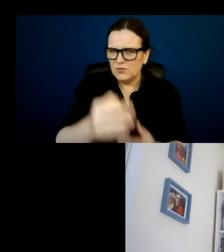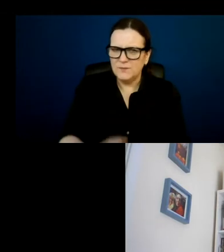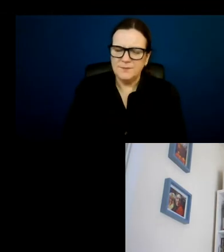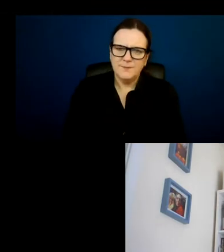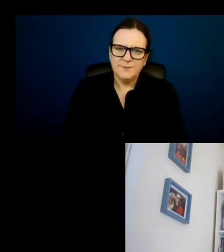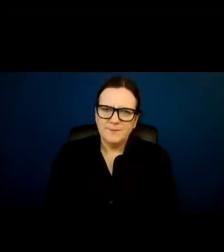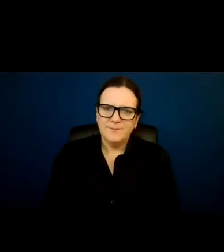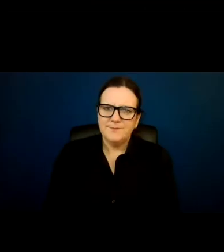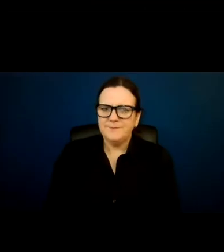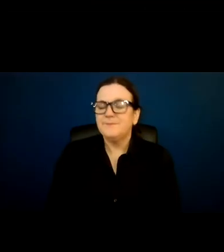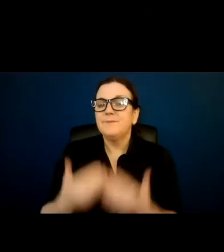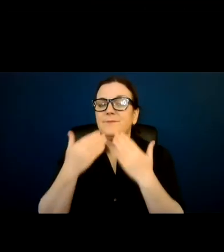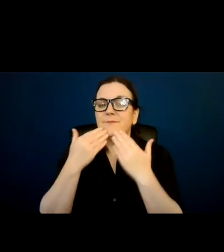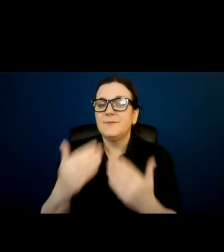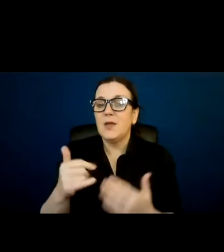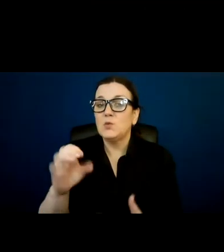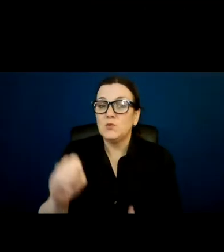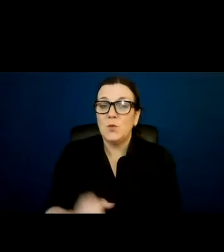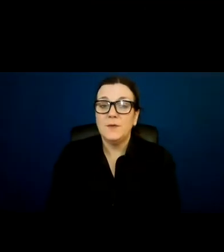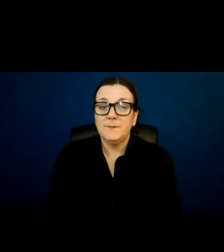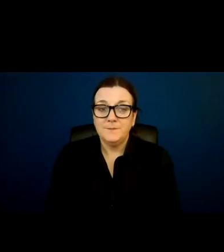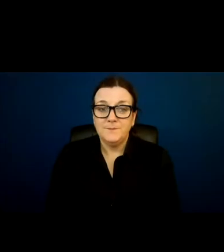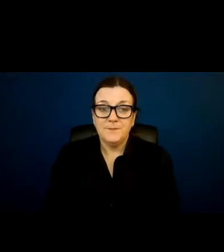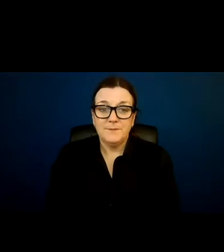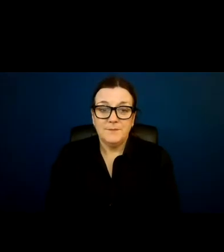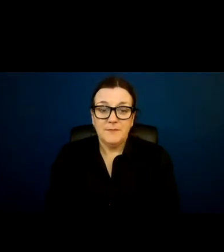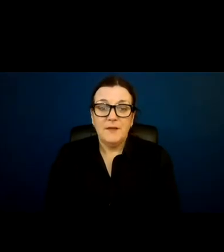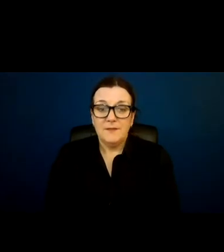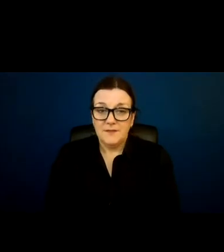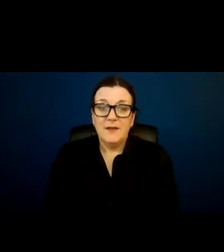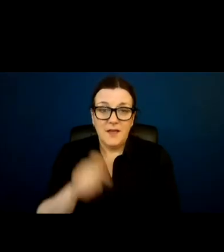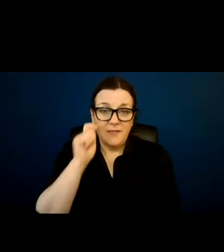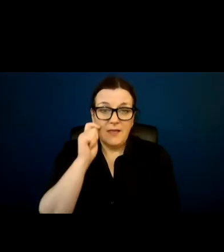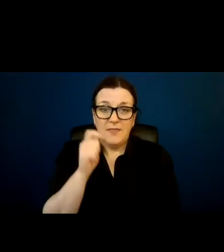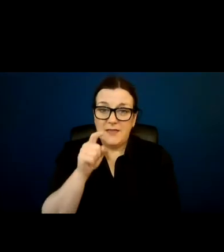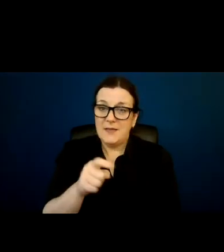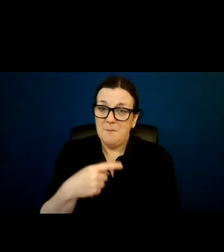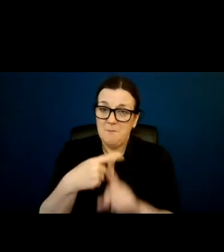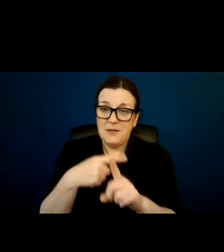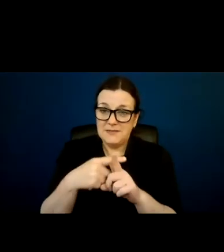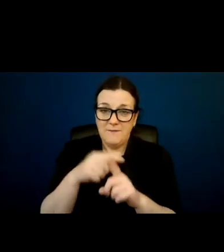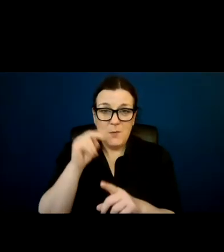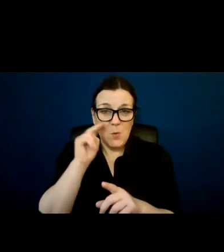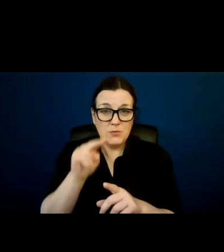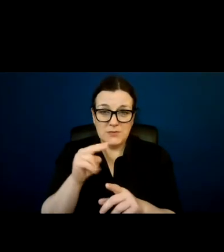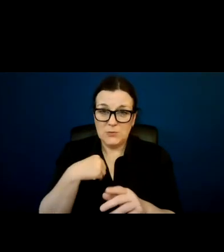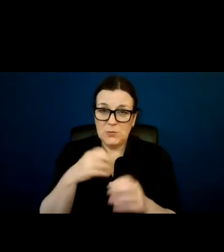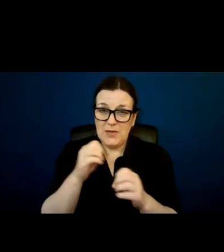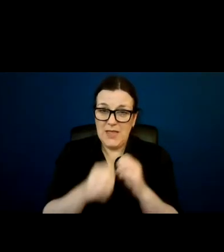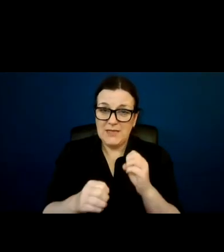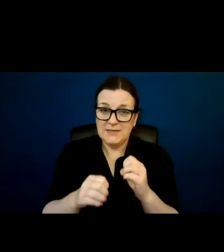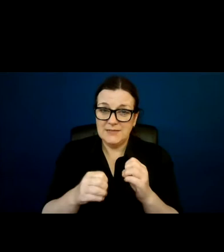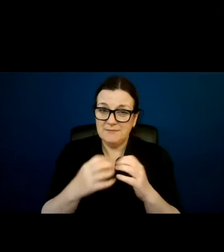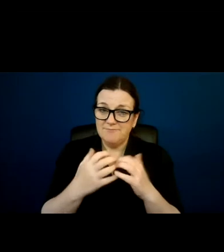Thank you, Joe. And I think that's actually a very positive note on which to end this session